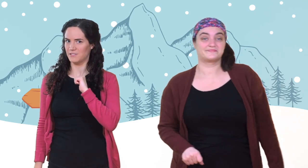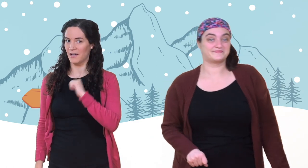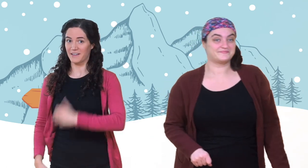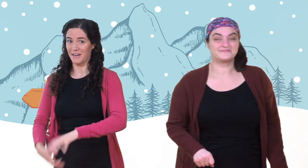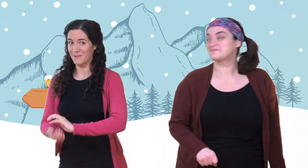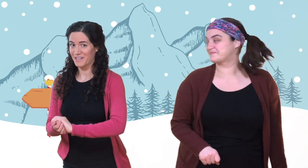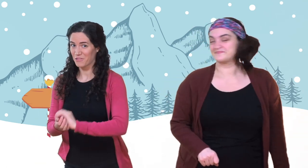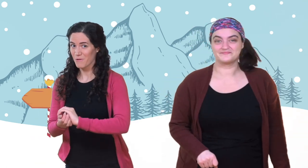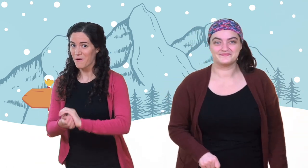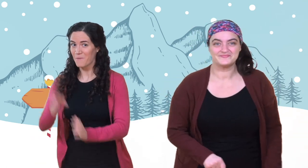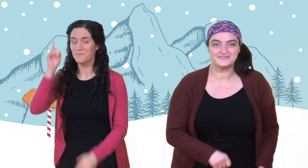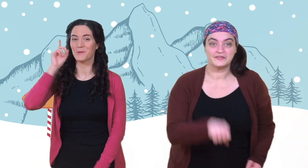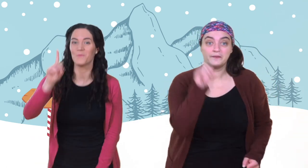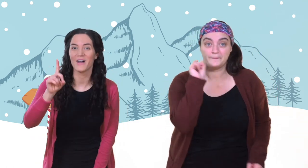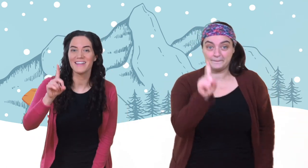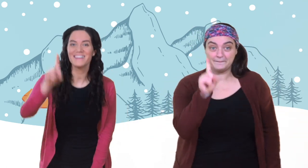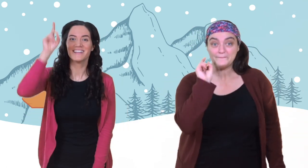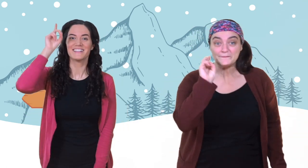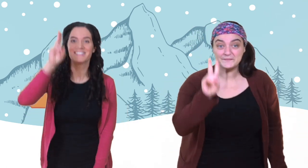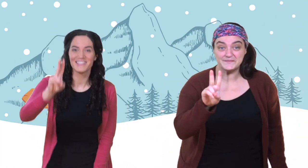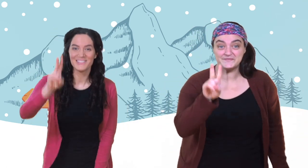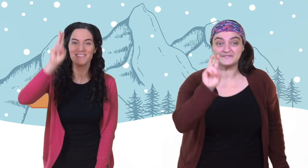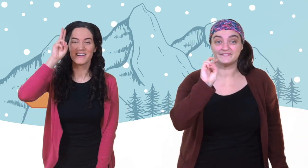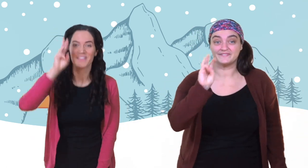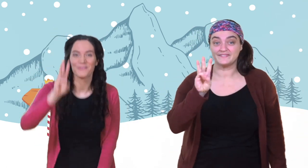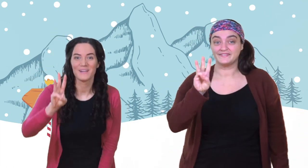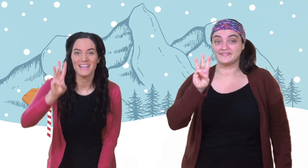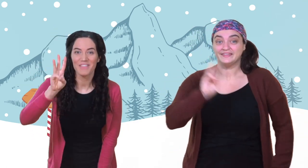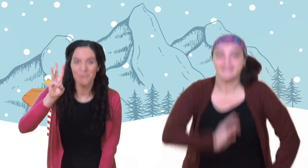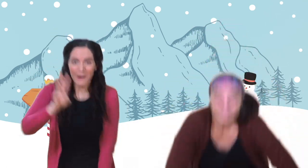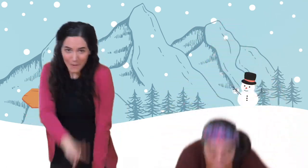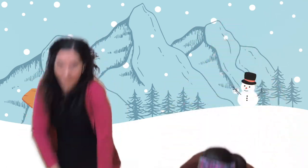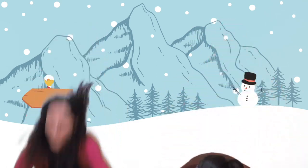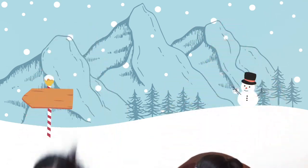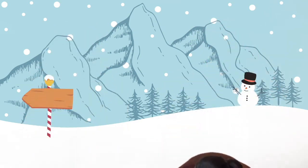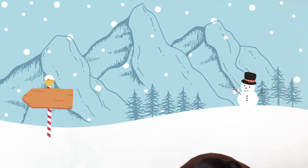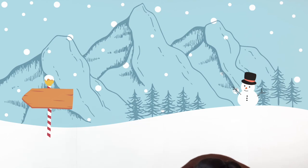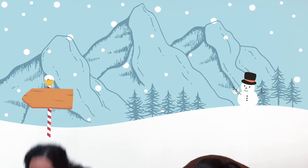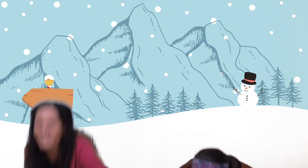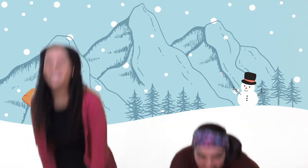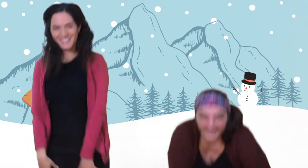And we'll duck. Get ready to throw. One, two, three, throw!